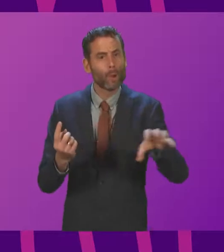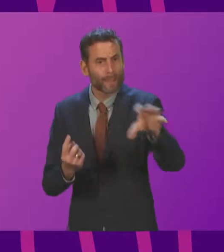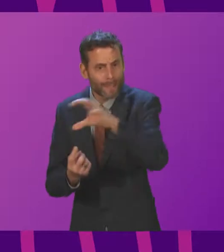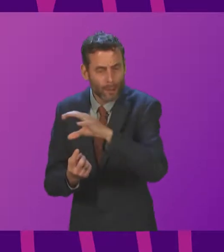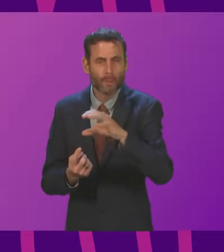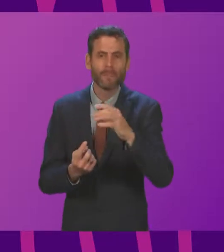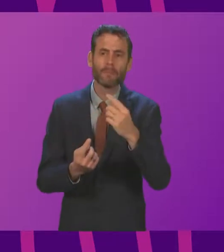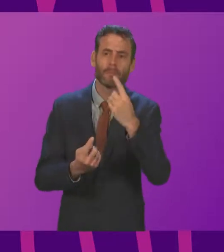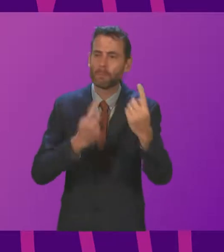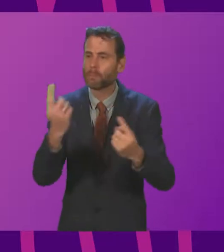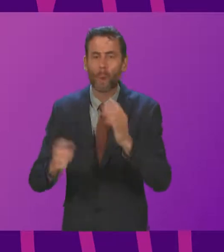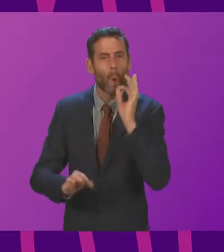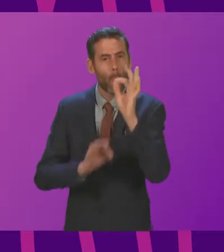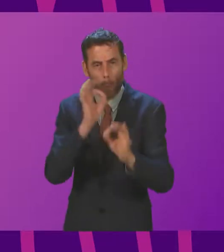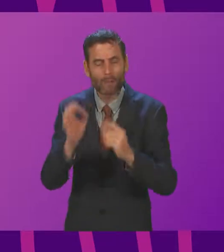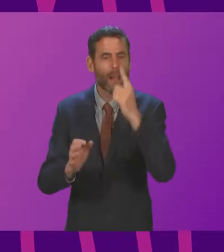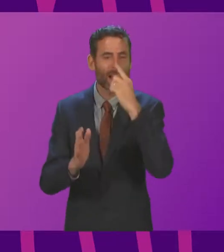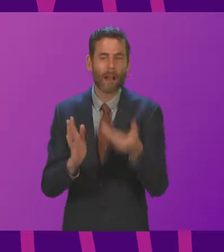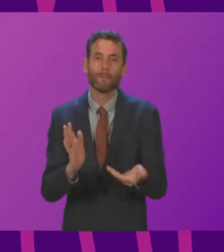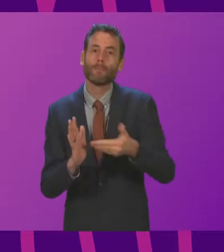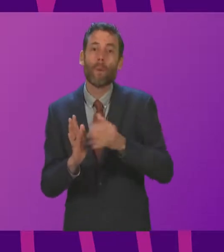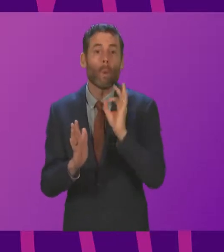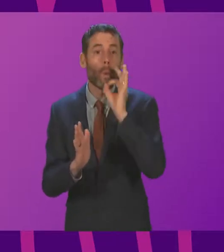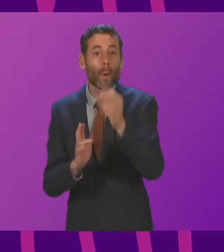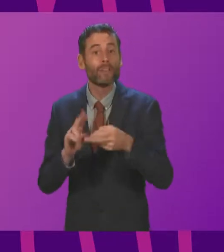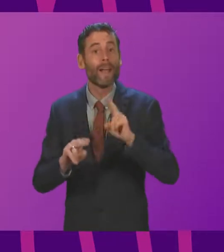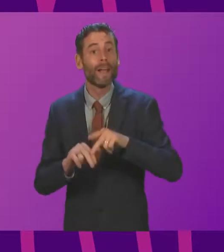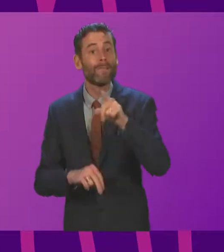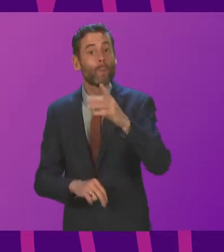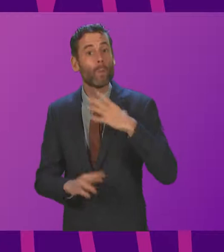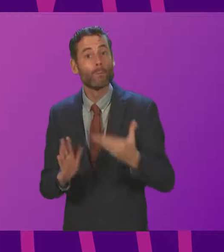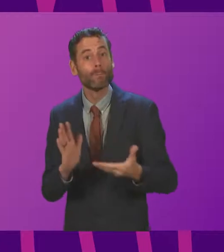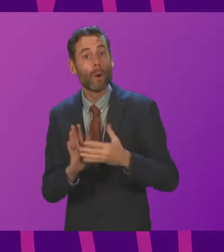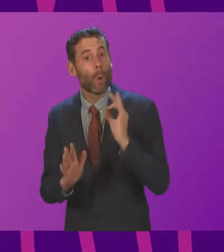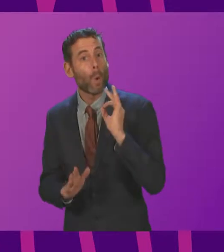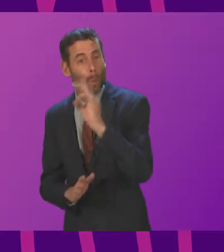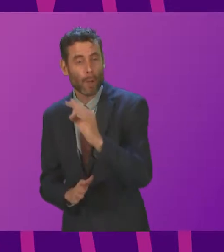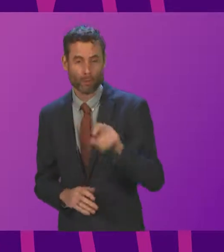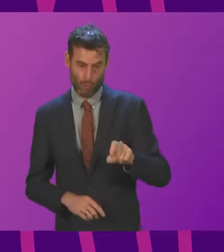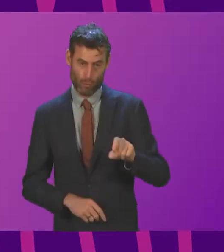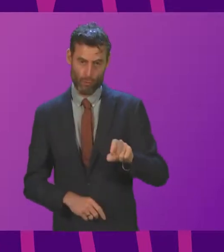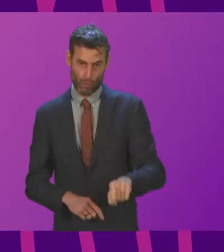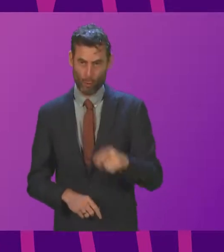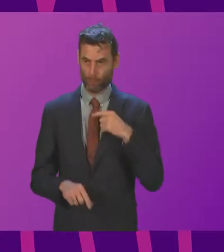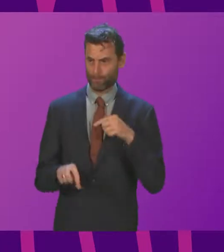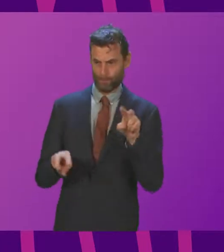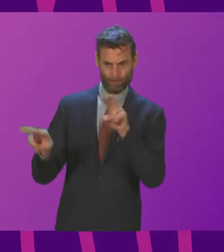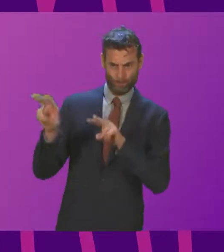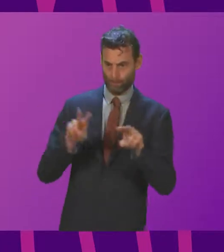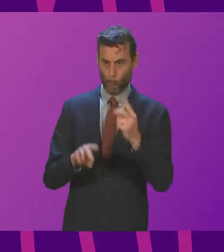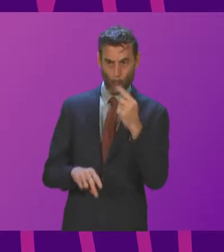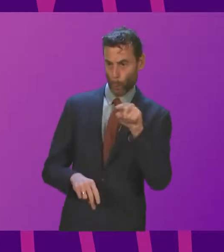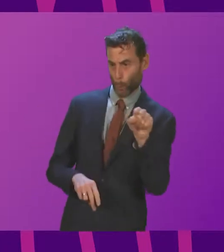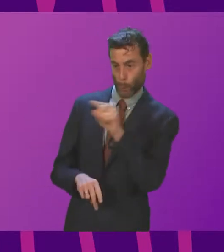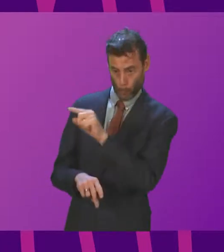Members wishing to ask supplementaries, please press the request to speak buttons during Question 2. I'll keep a note of members who press and take